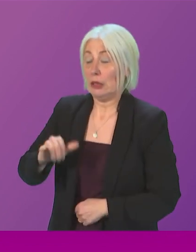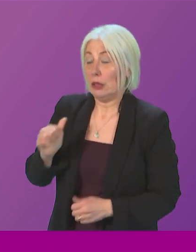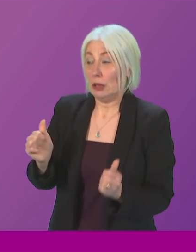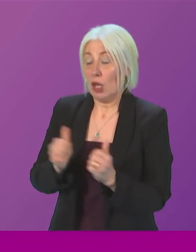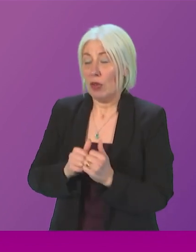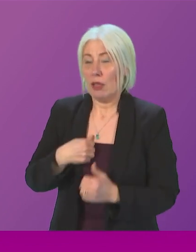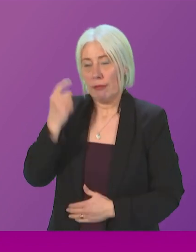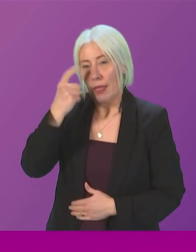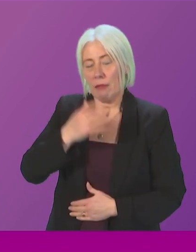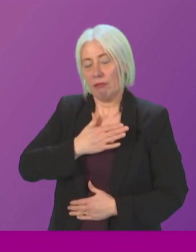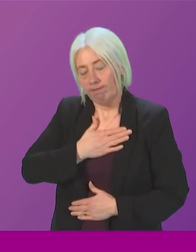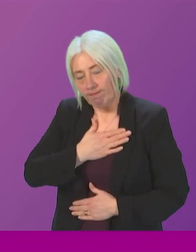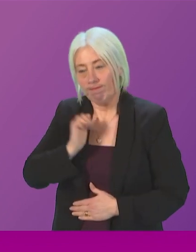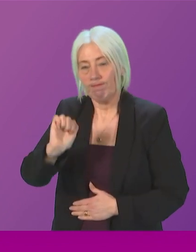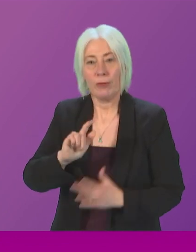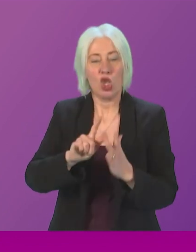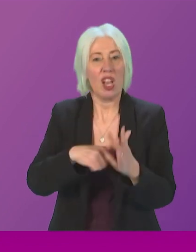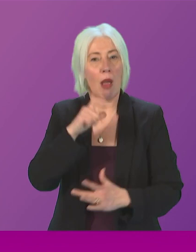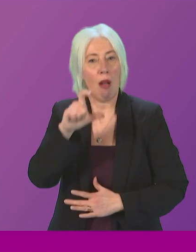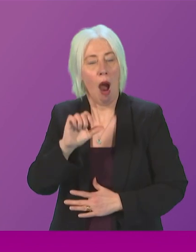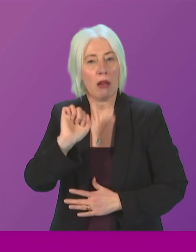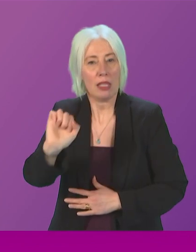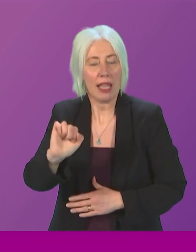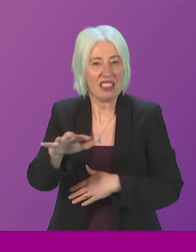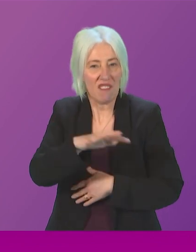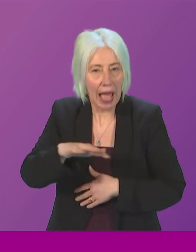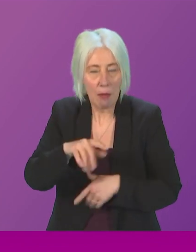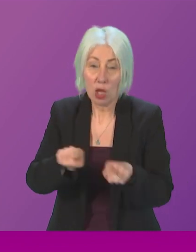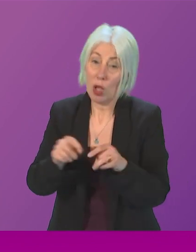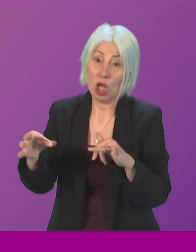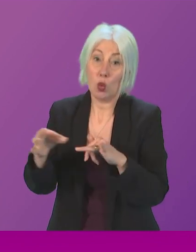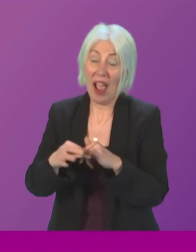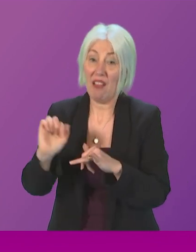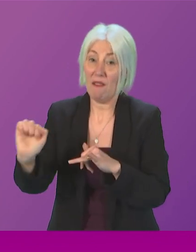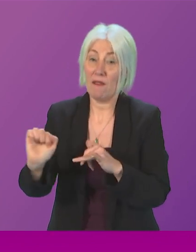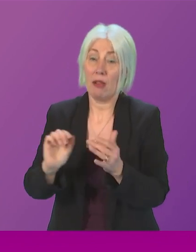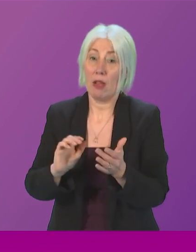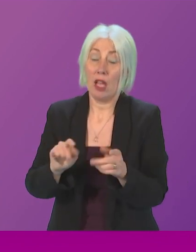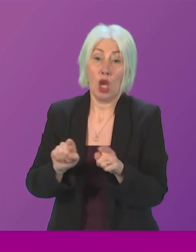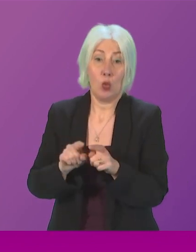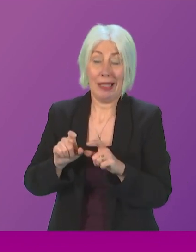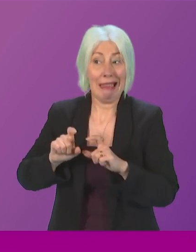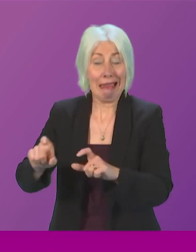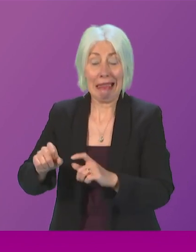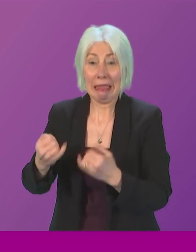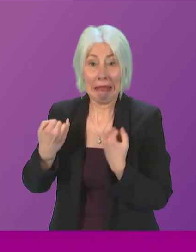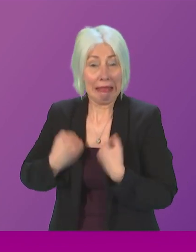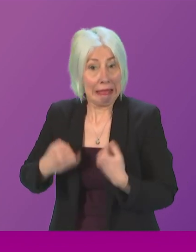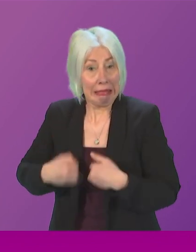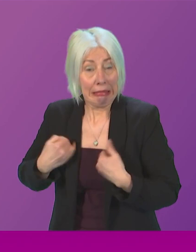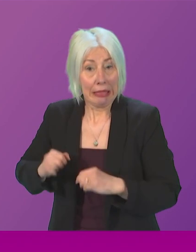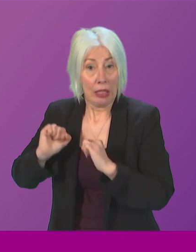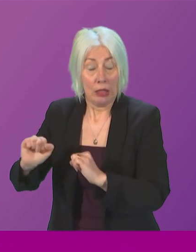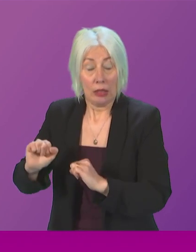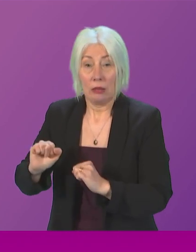with of course the family of Jamie Carsey and indeed of course with his wife Mary who remains my understanding is remains in a very